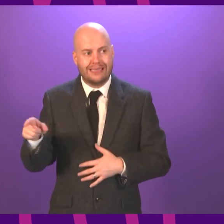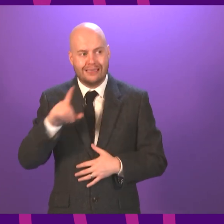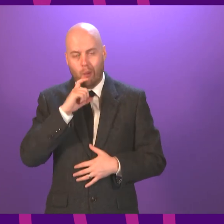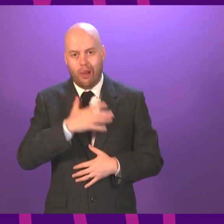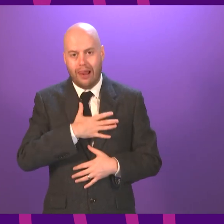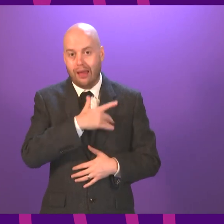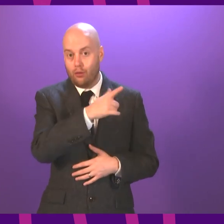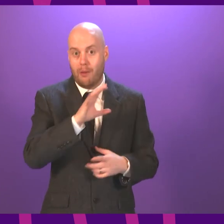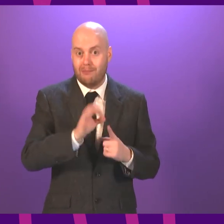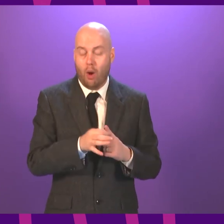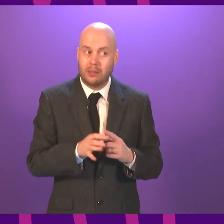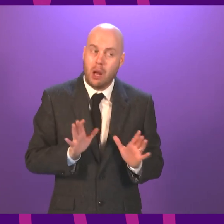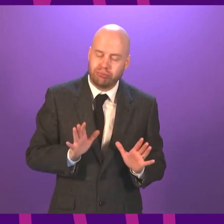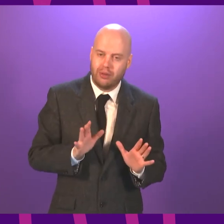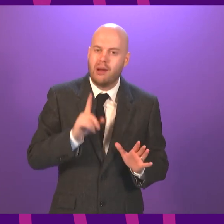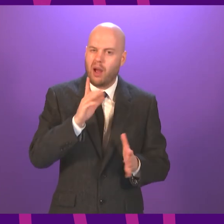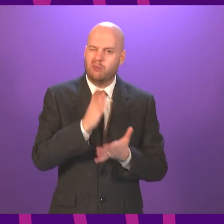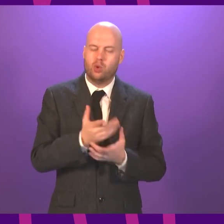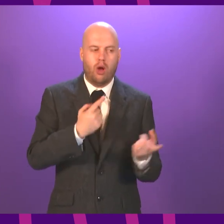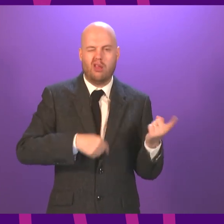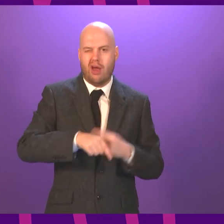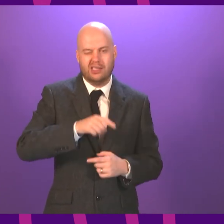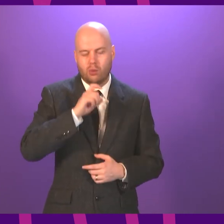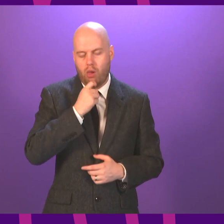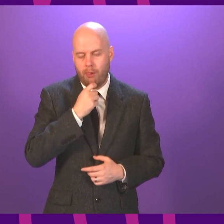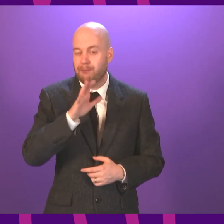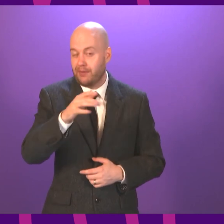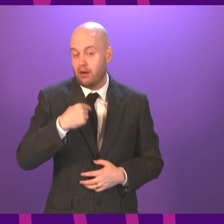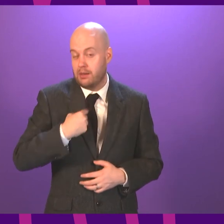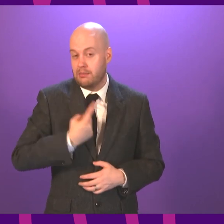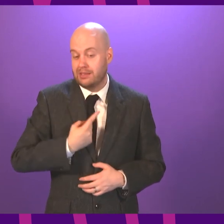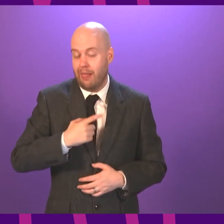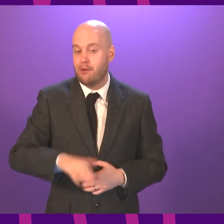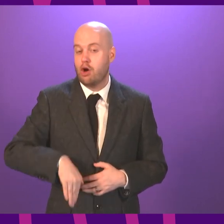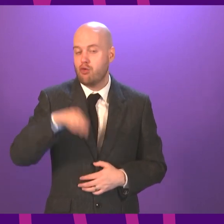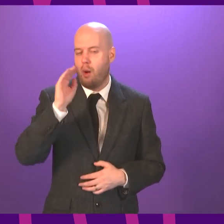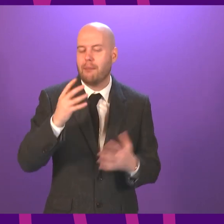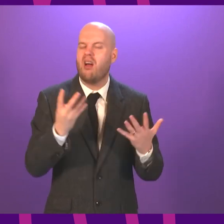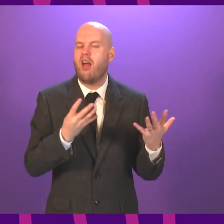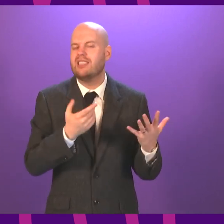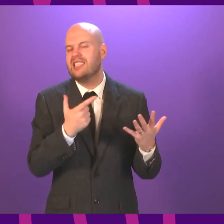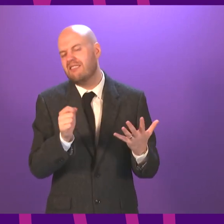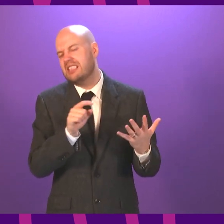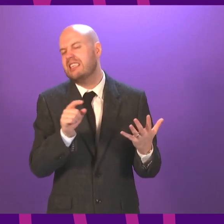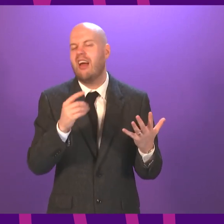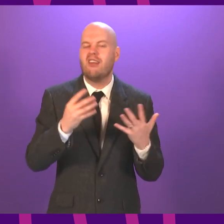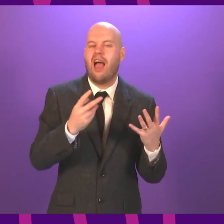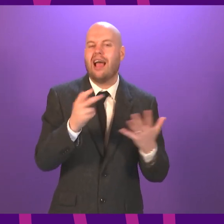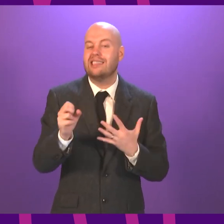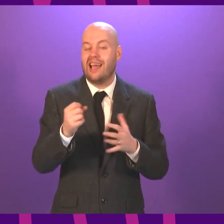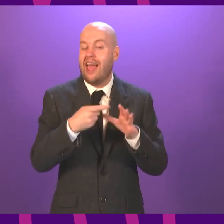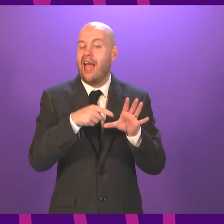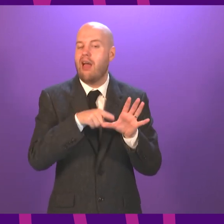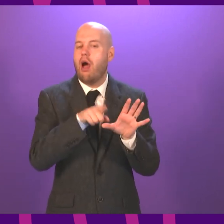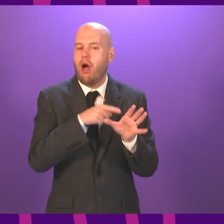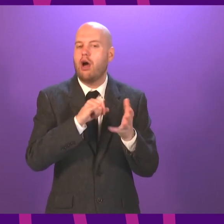us will. This is a really important issue. I grew up in Ayrshire in the 1970s and 80s and I saw firsthand the impact on